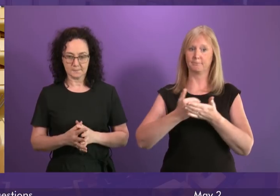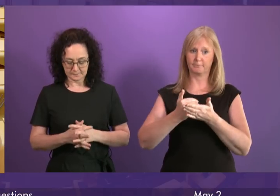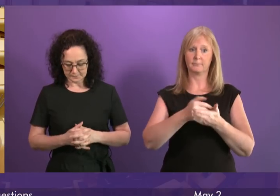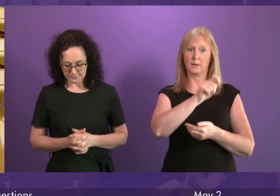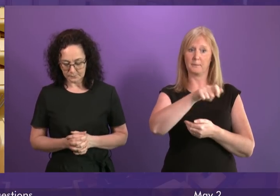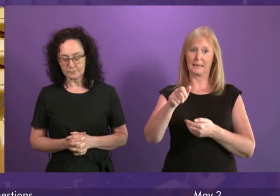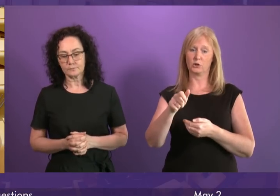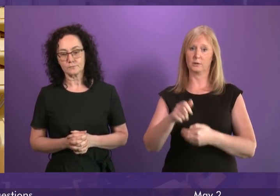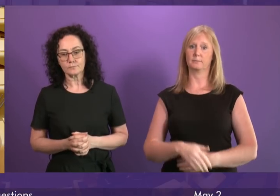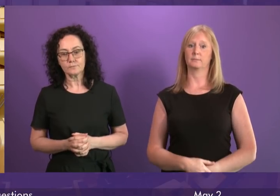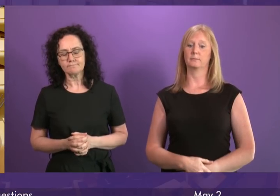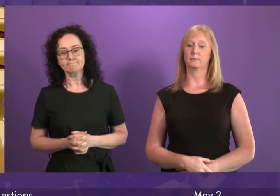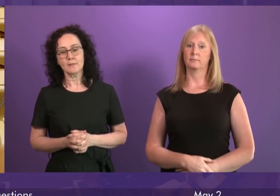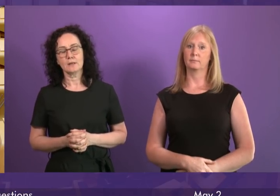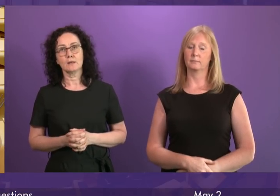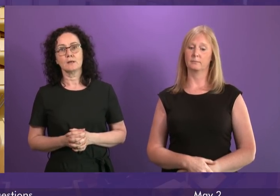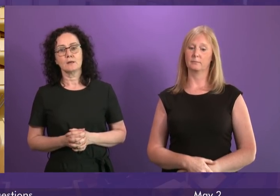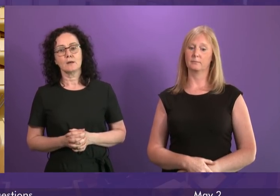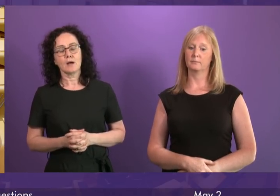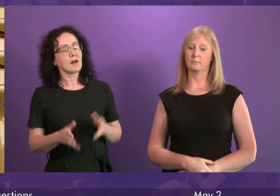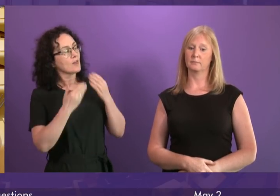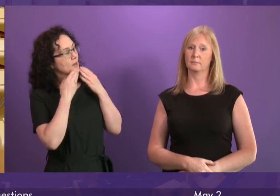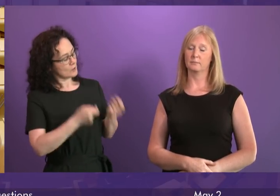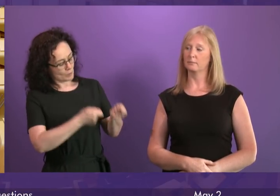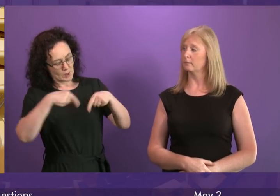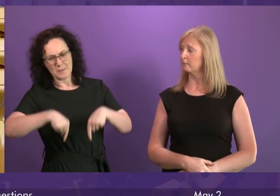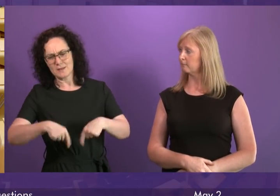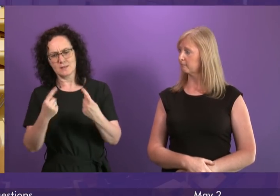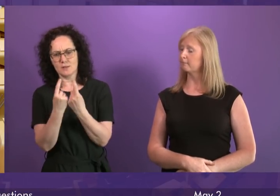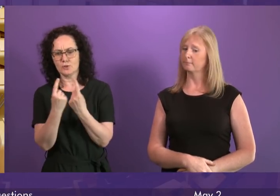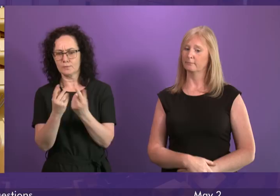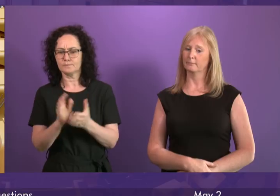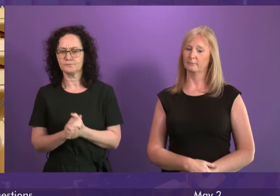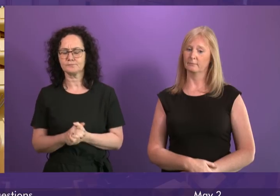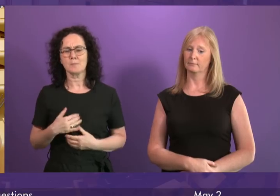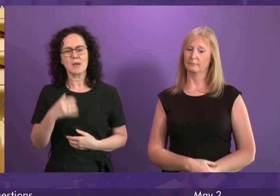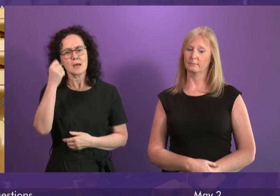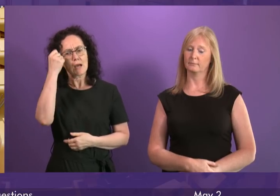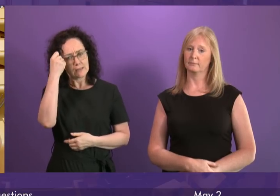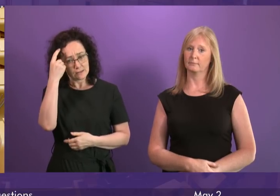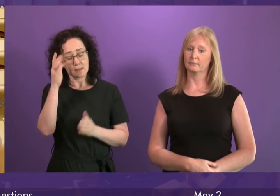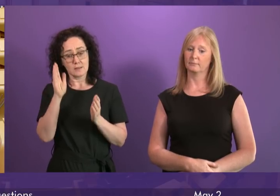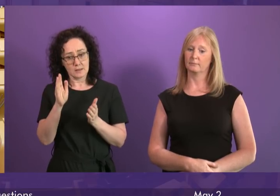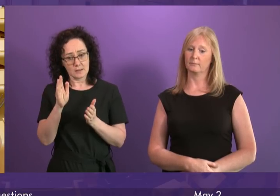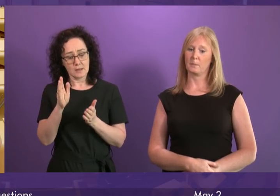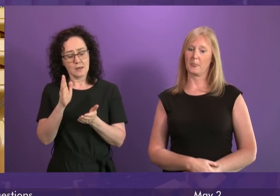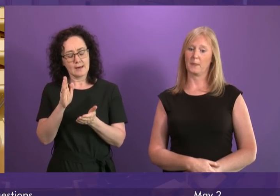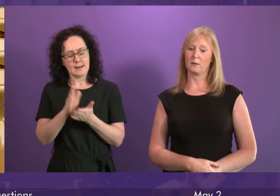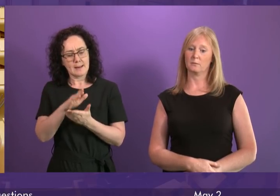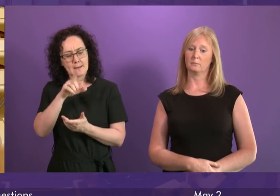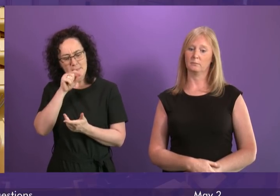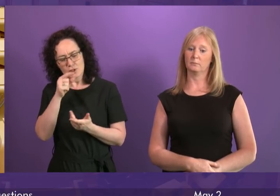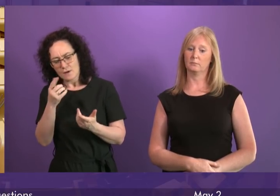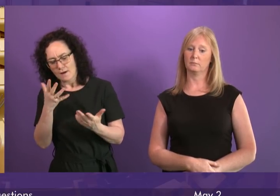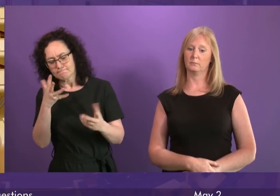First Minister. Well, I thank Jackie Bailey for raising this issue. I understand that pigeons were found in a public area of the